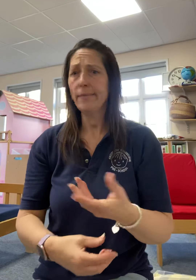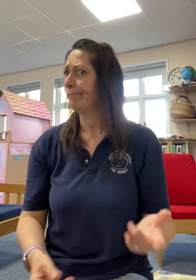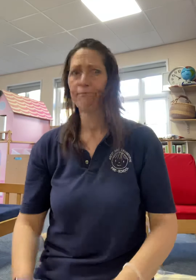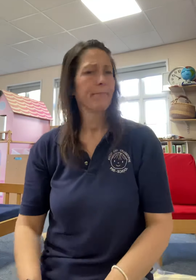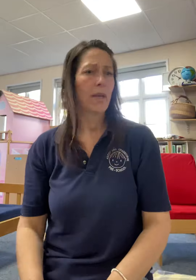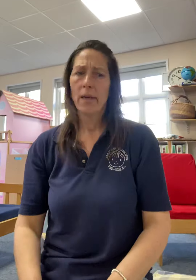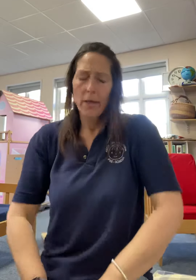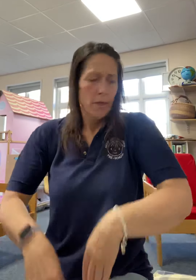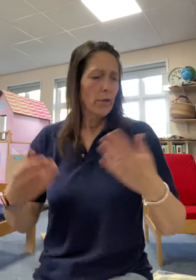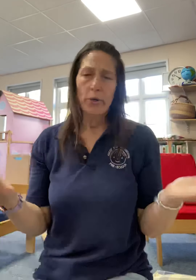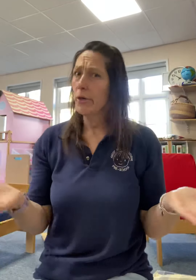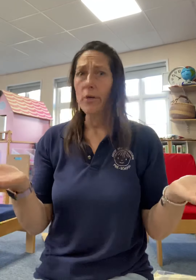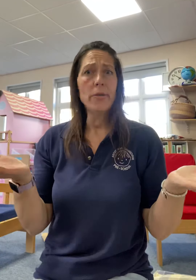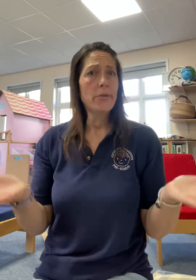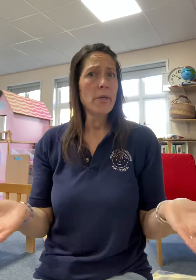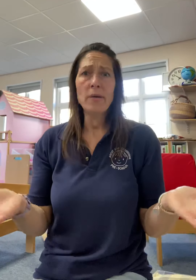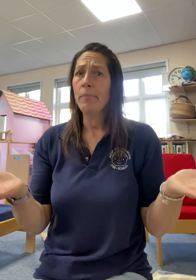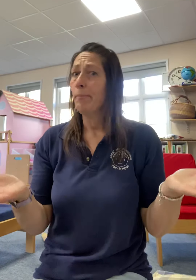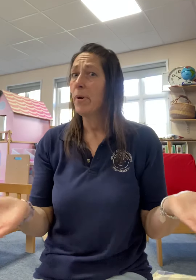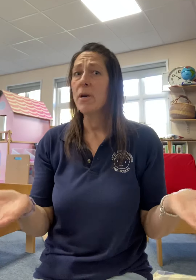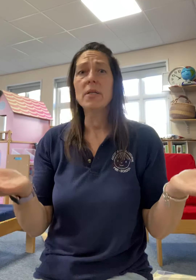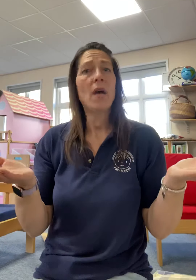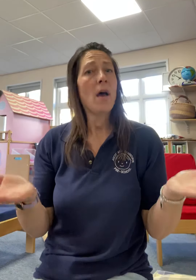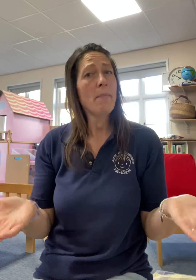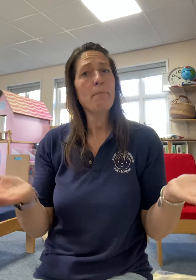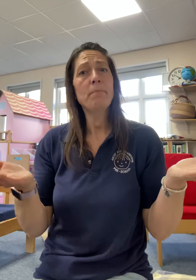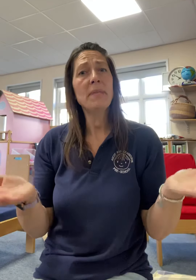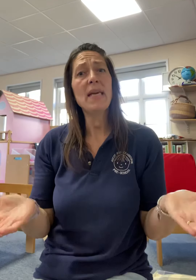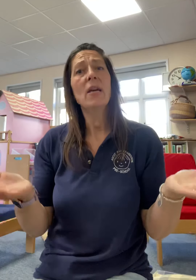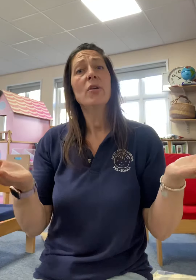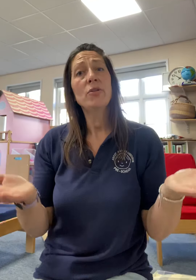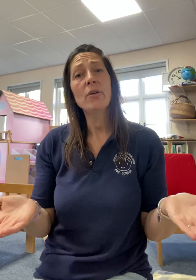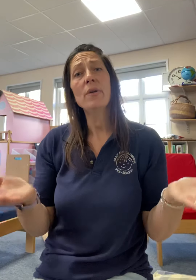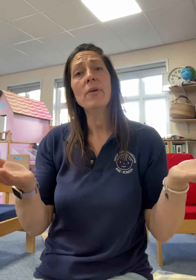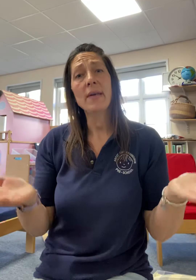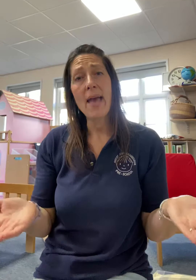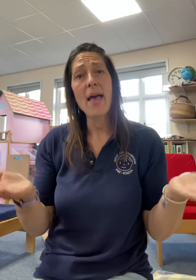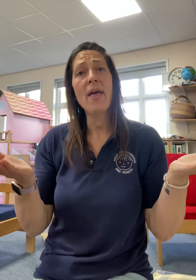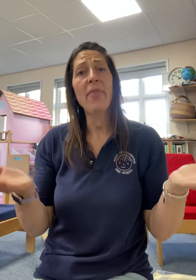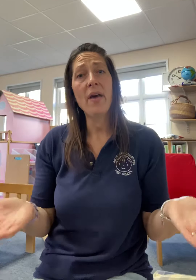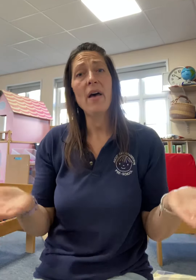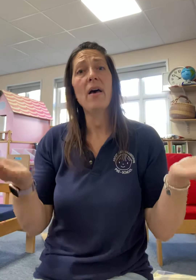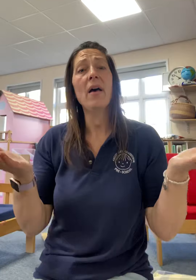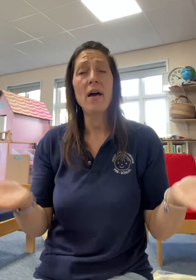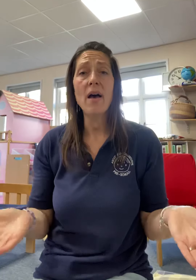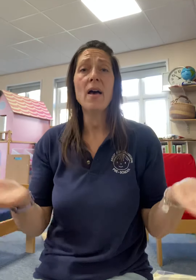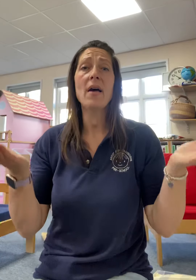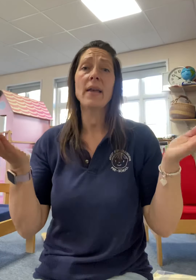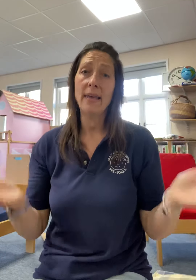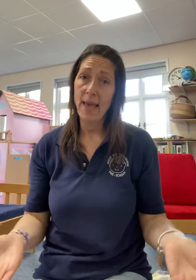couldn't put Humpty together again.